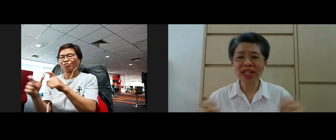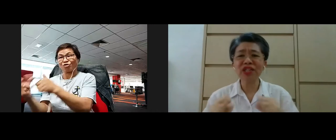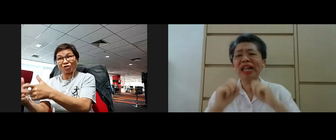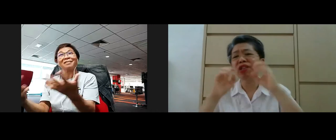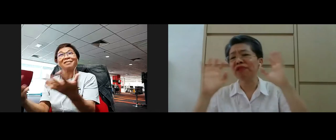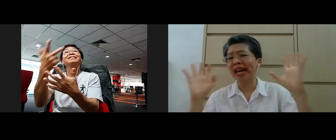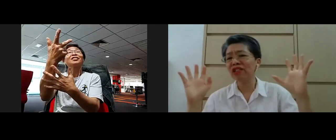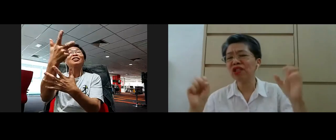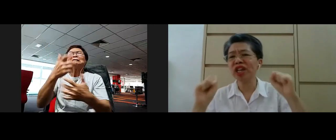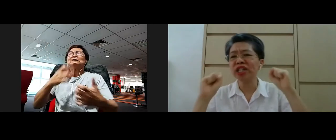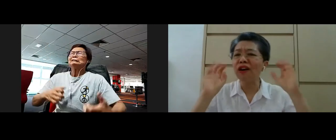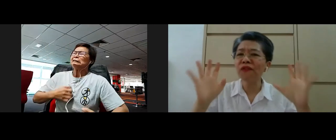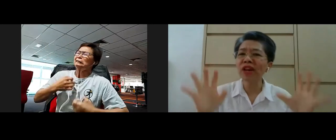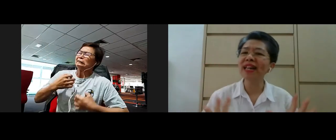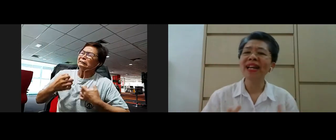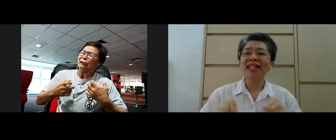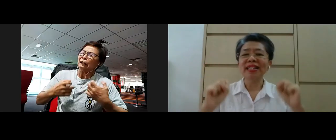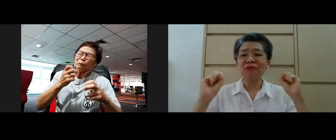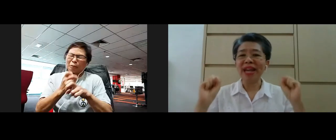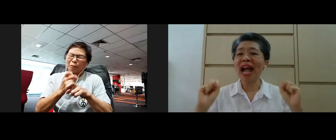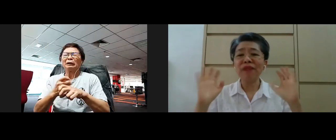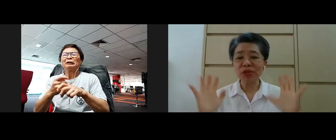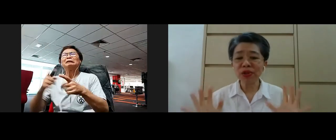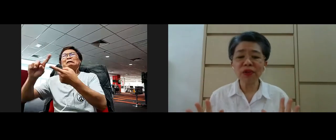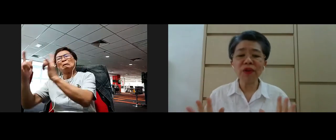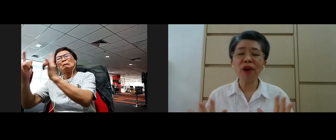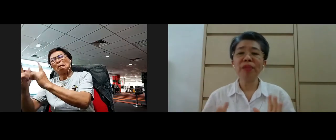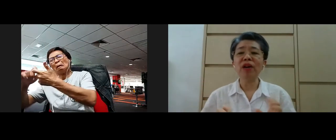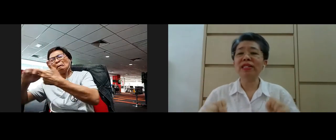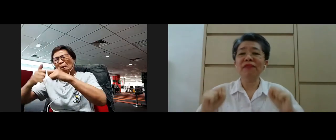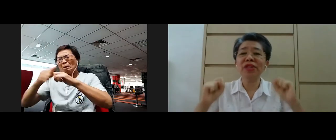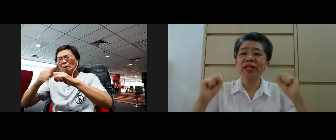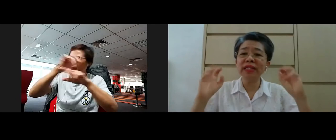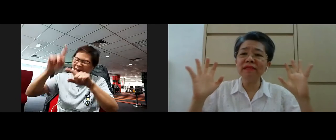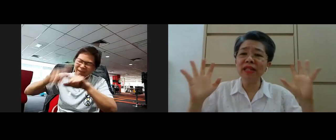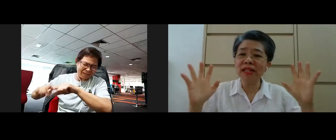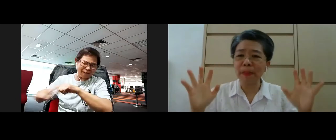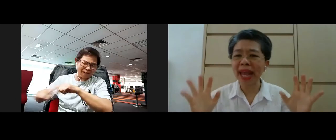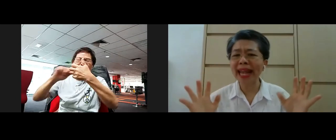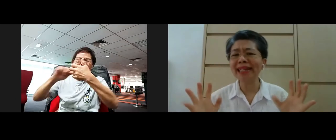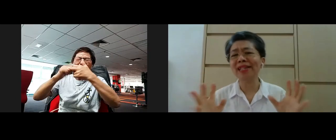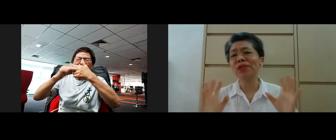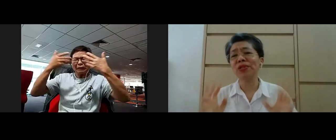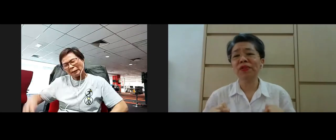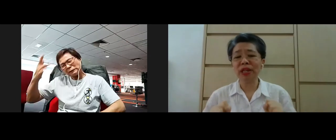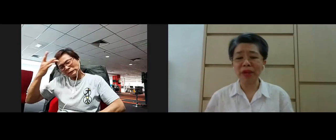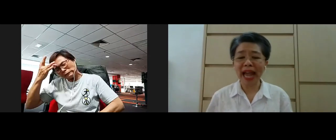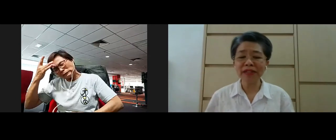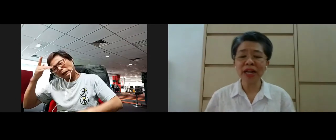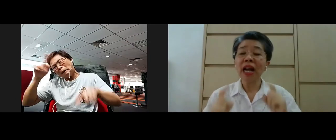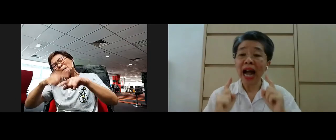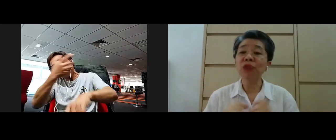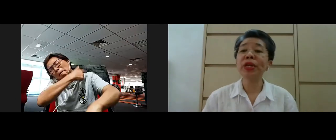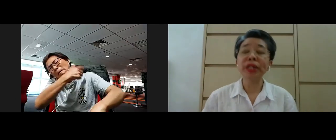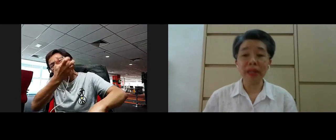emotion challenging relationship the conflict that we have or the physical illness the pain that we